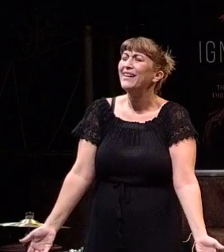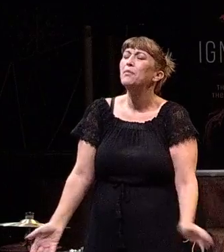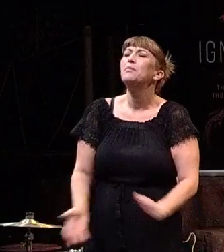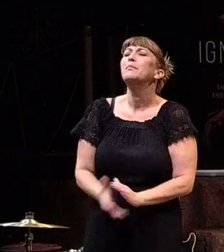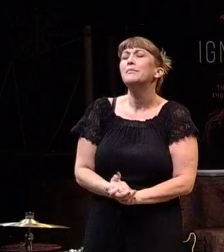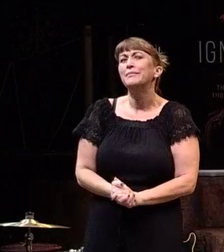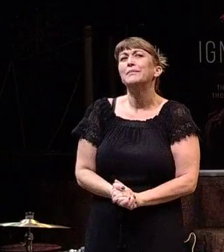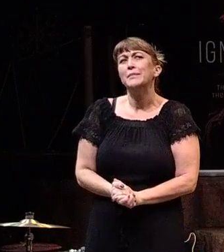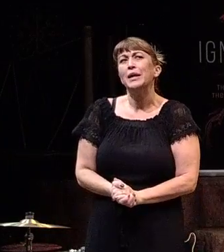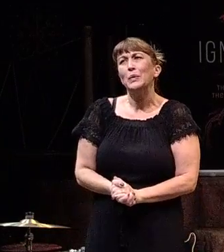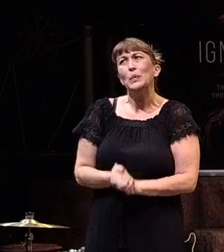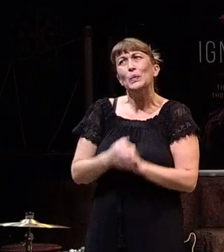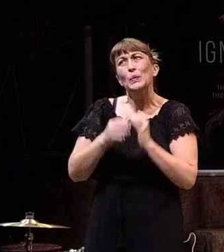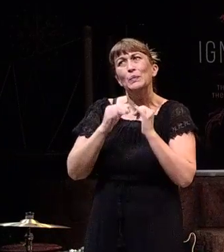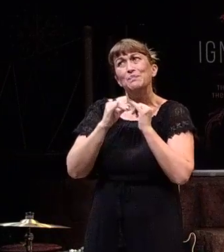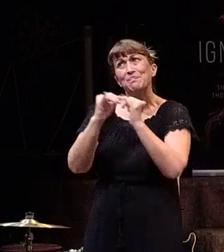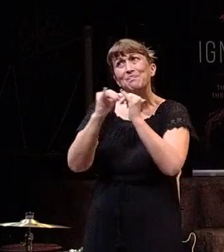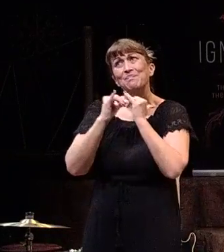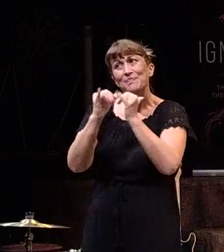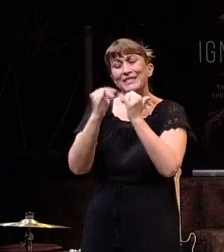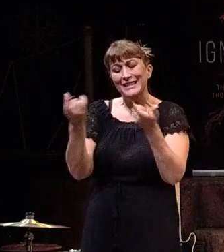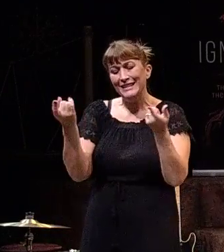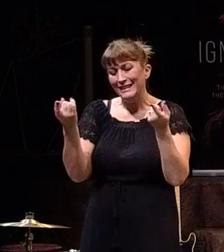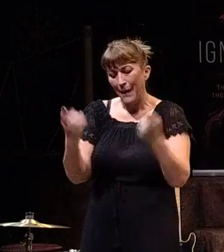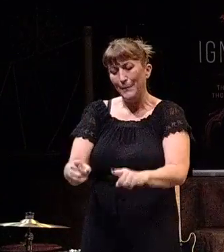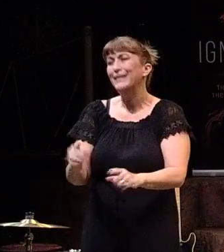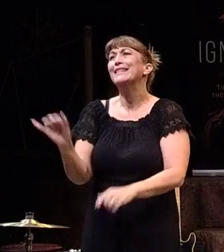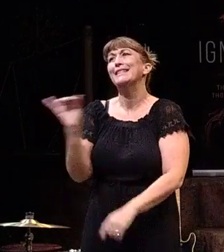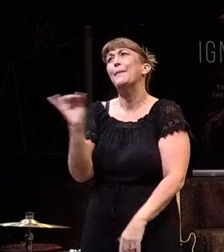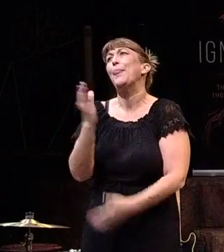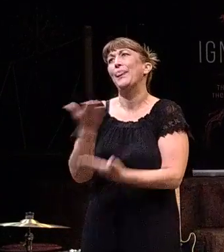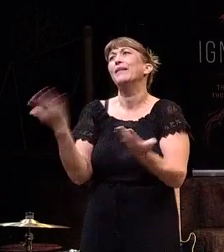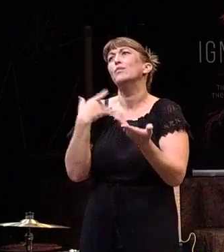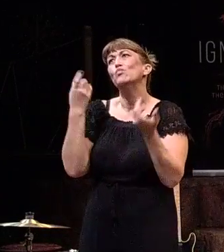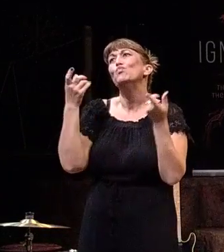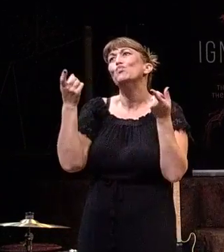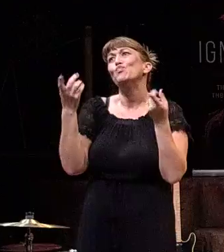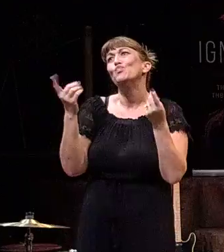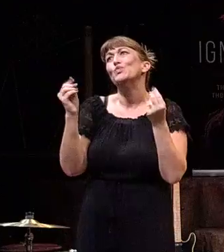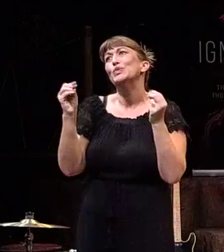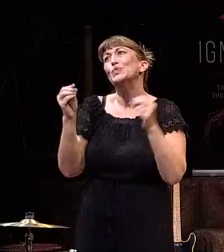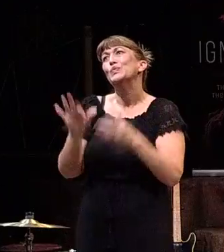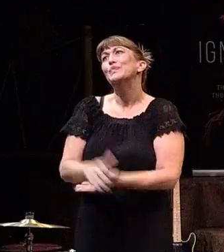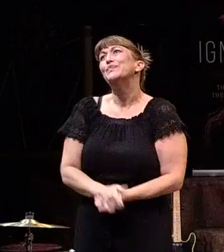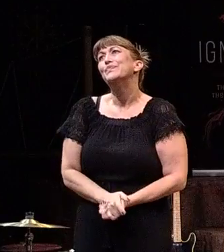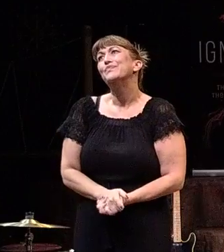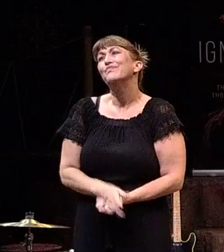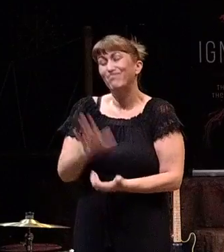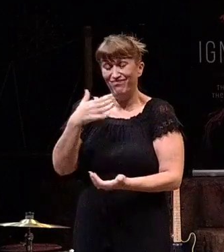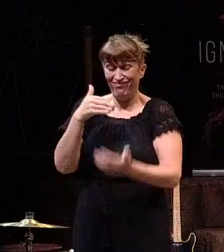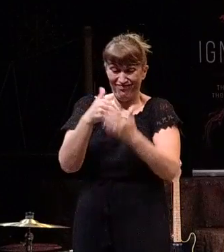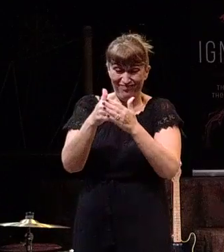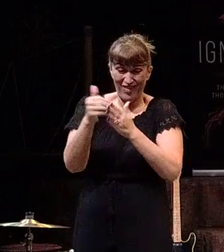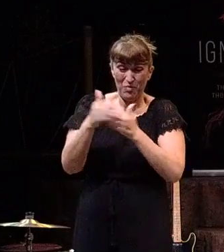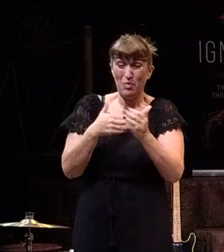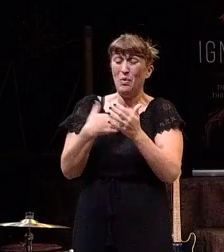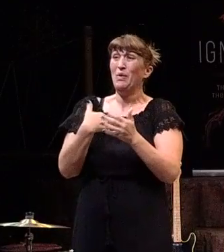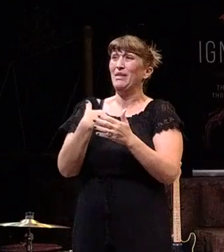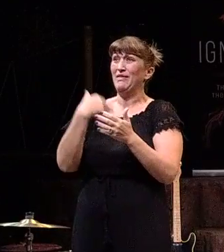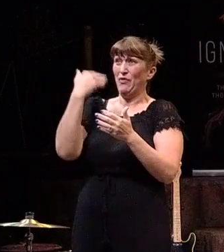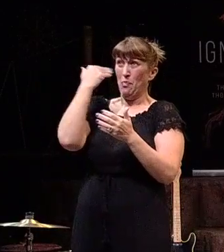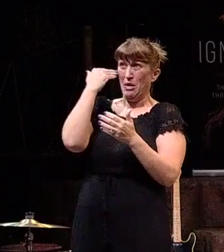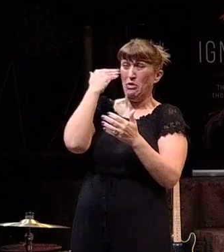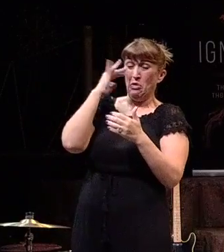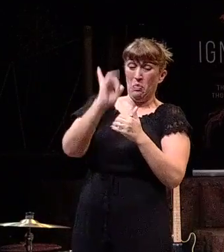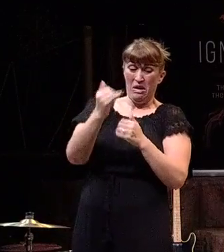But we can do the same thing because it's familiar. It's comfortable. It's how we lived our lives